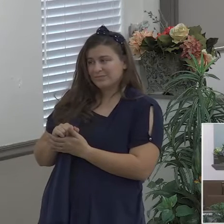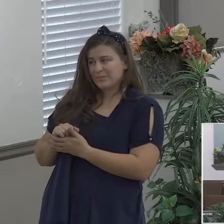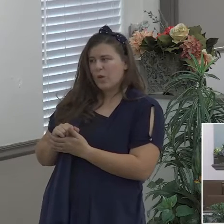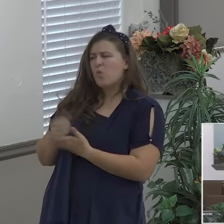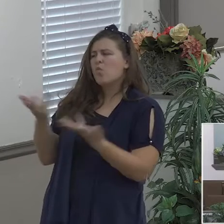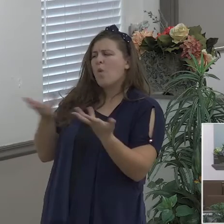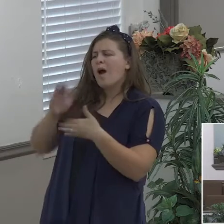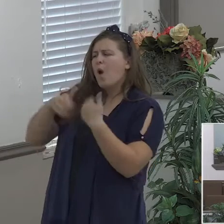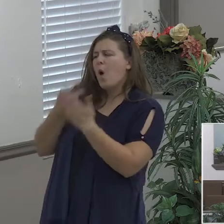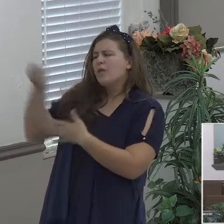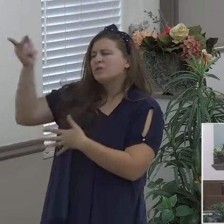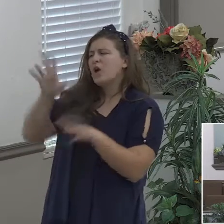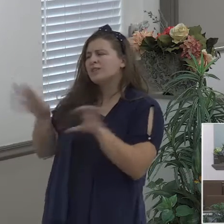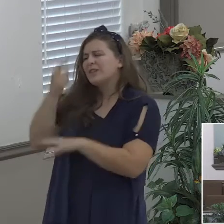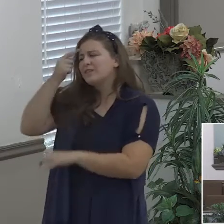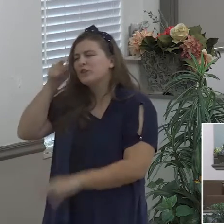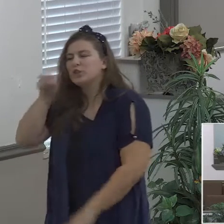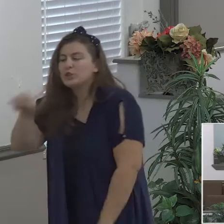what has God done for you